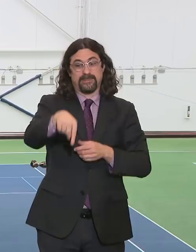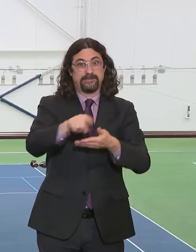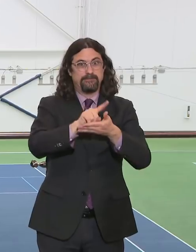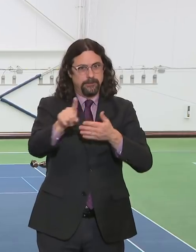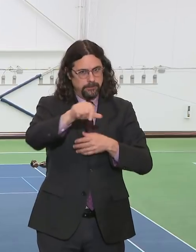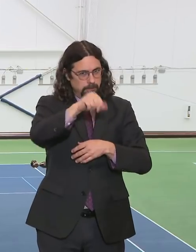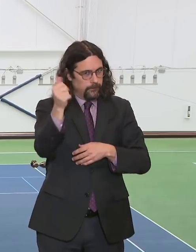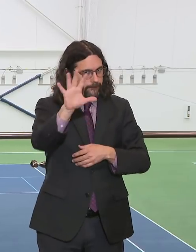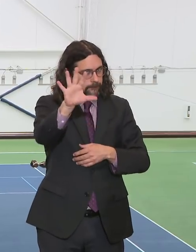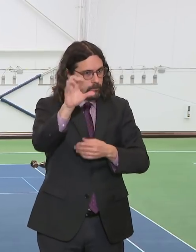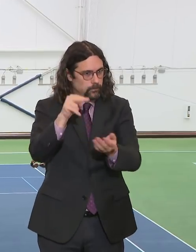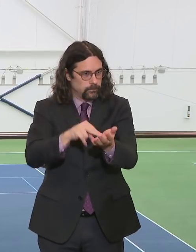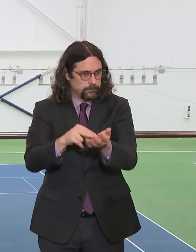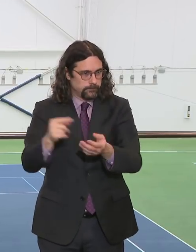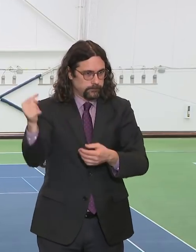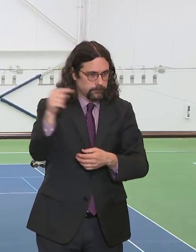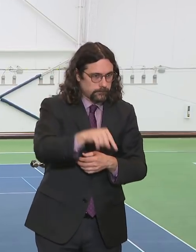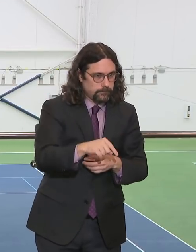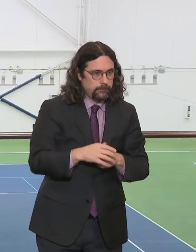that Health and Hospitals